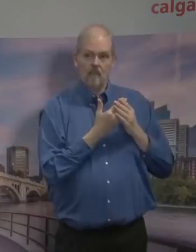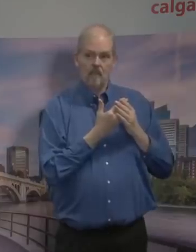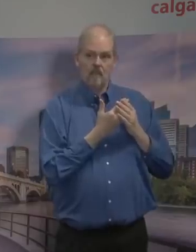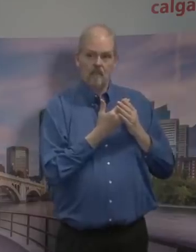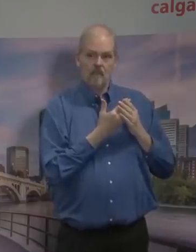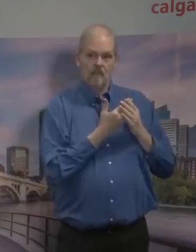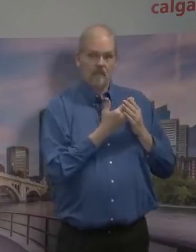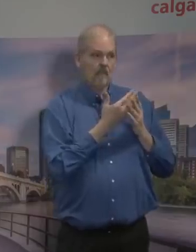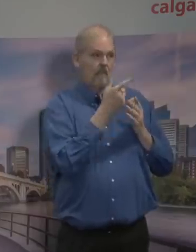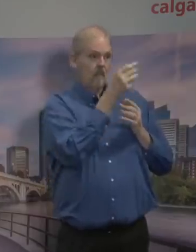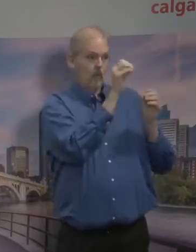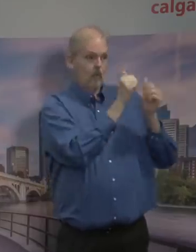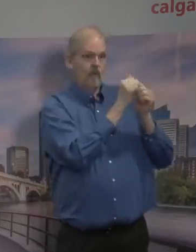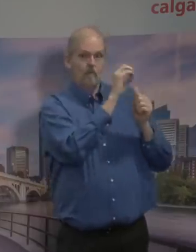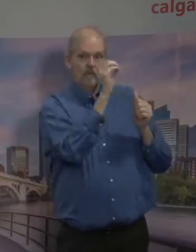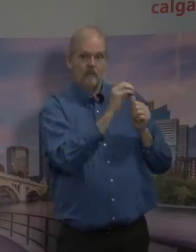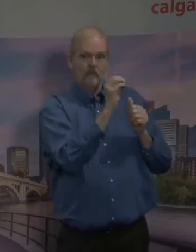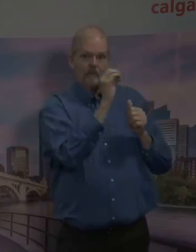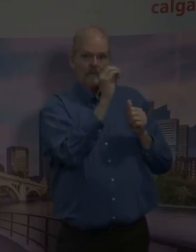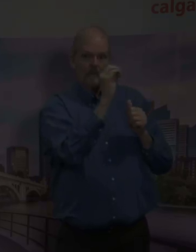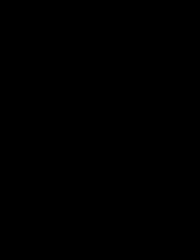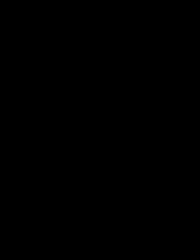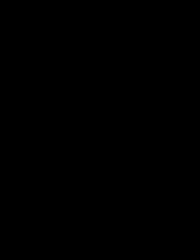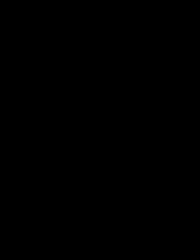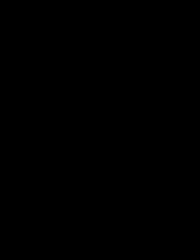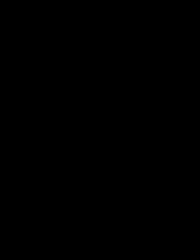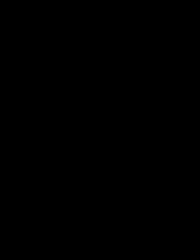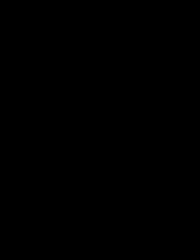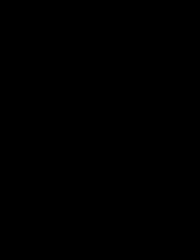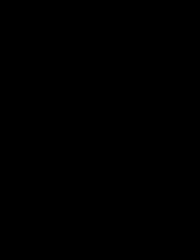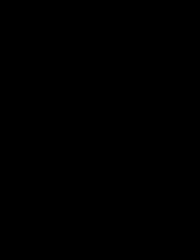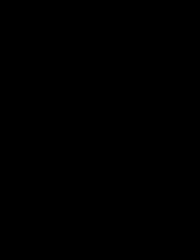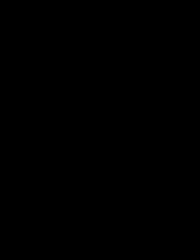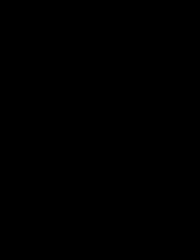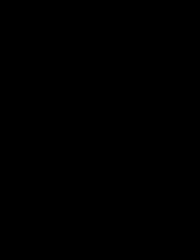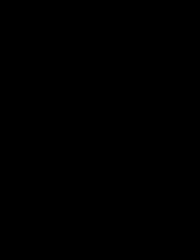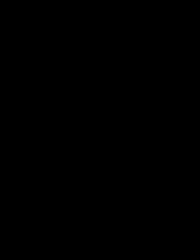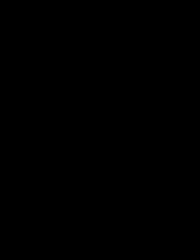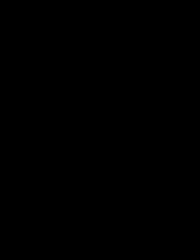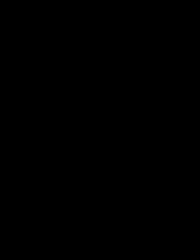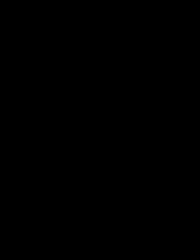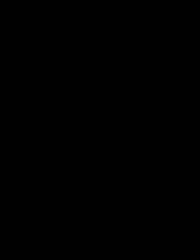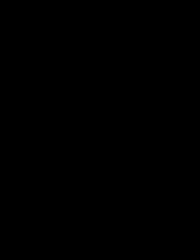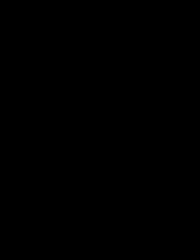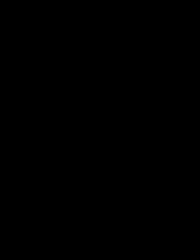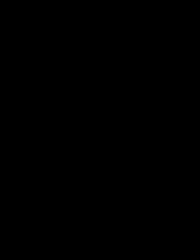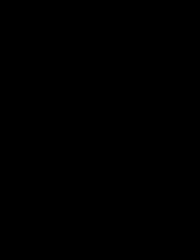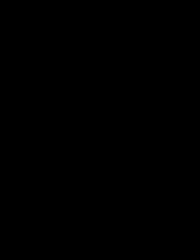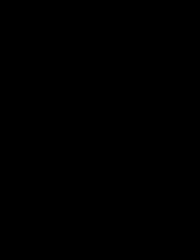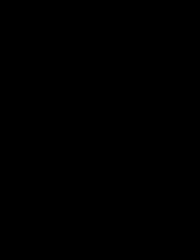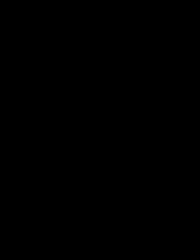step in and give us a hand on that. And today have to the center government came back of of government we take through sector to we can energy sector turn sector project. We